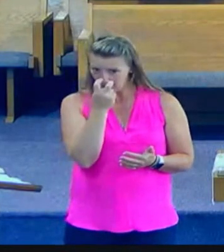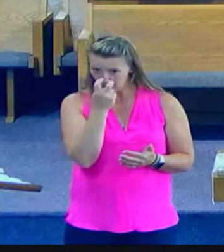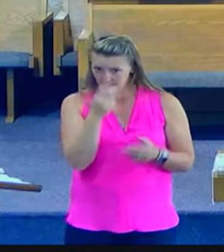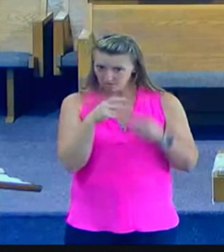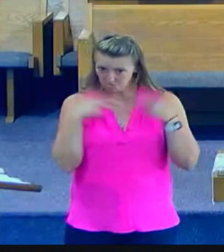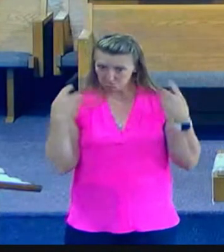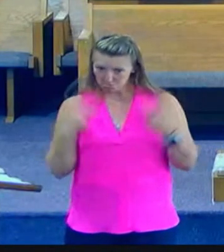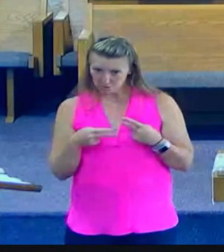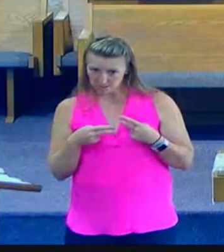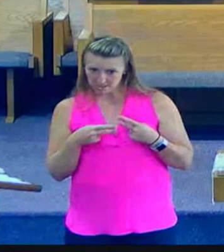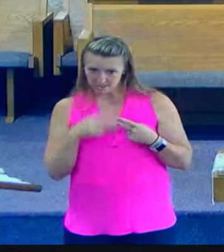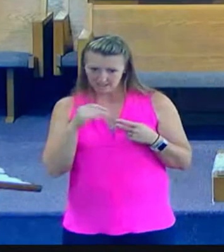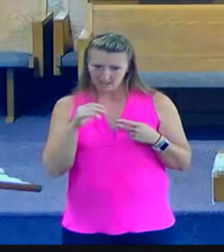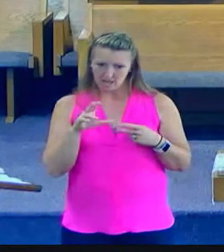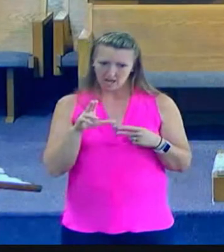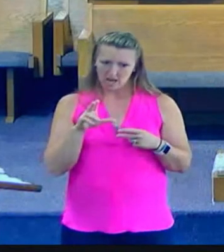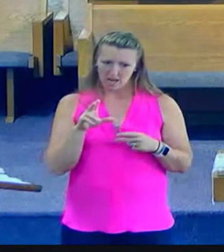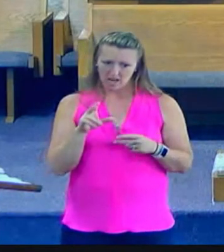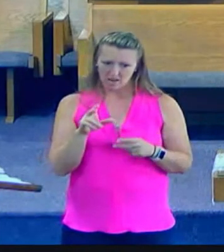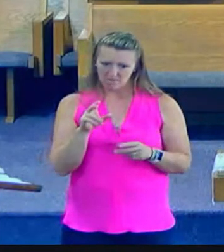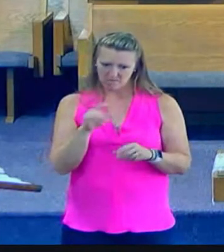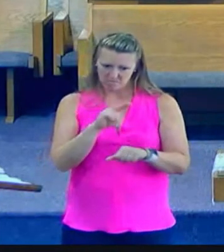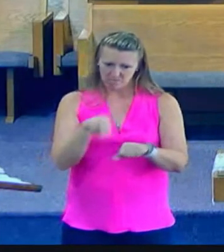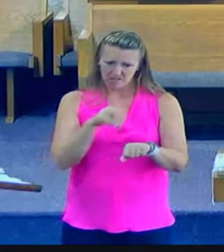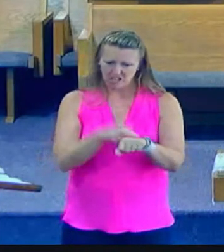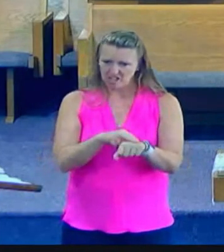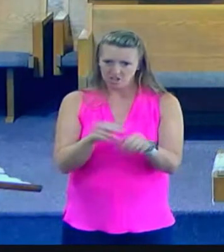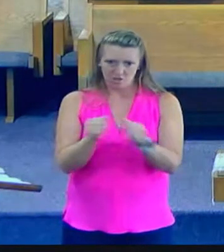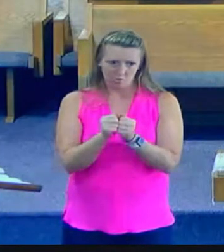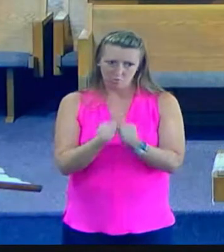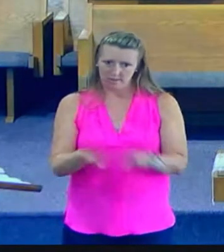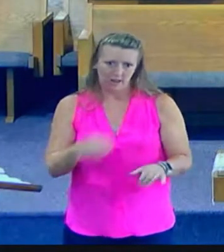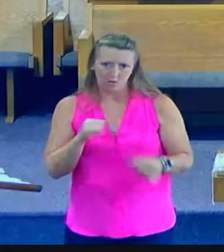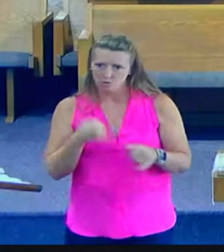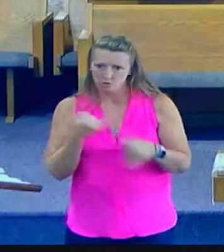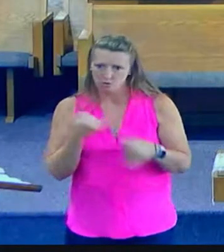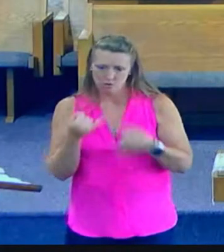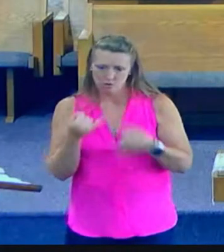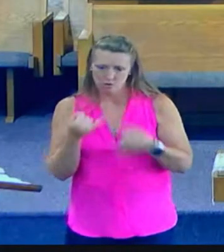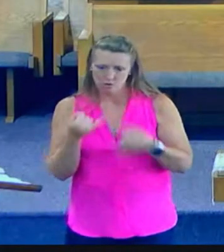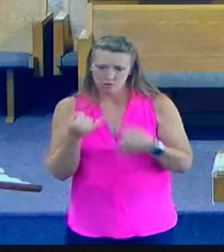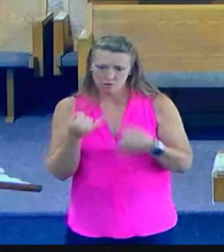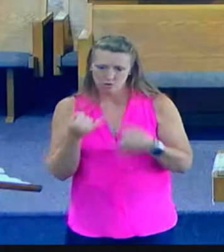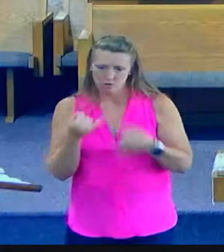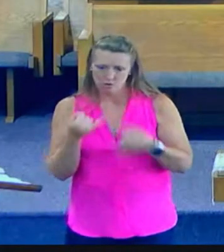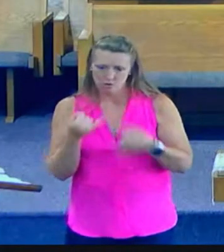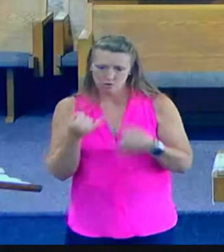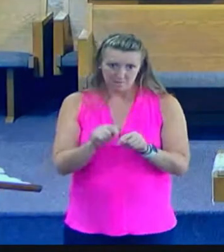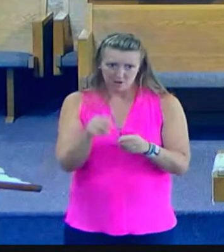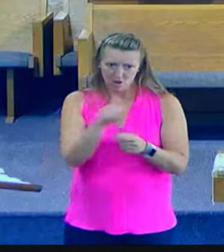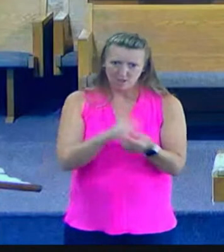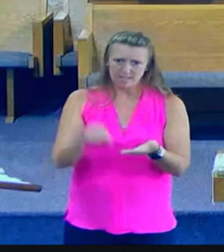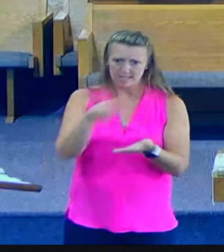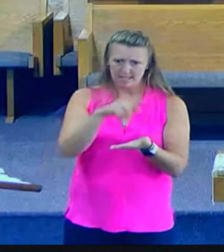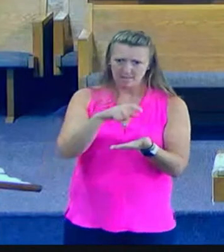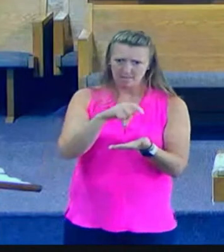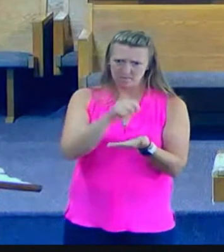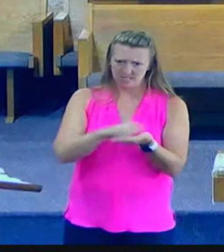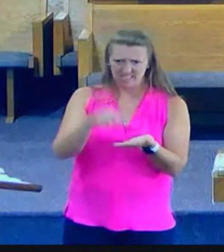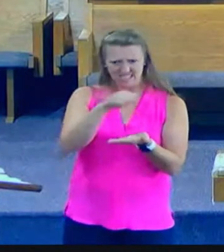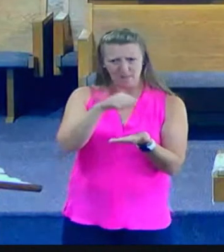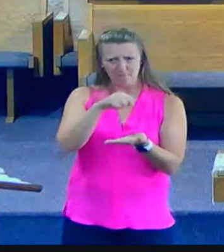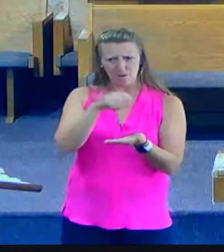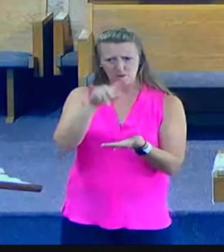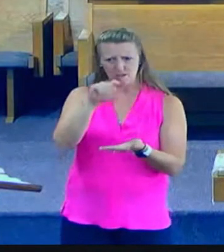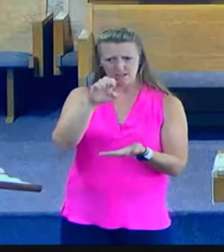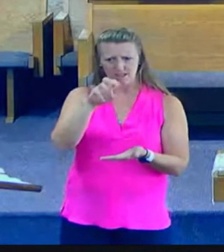a joyless nation, a desecrated temple, and then as we saw last week, a spiritually